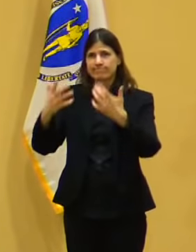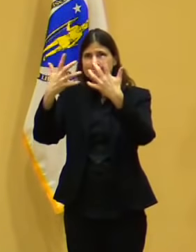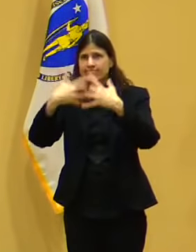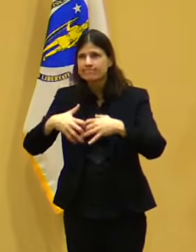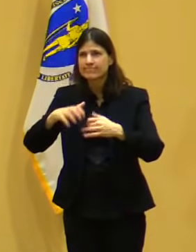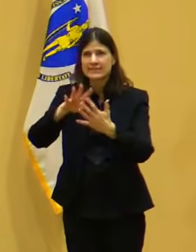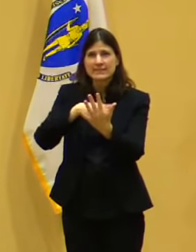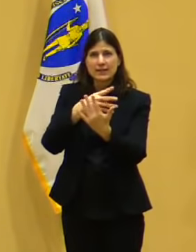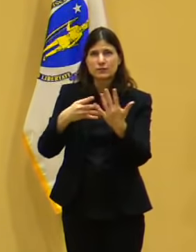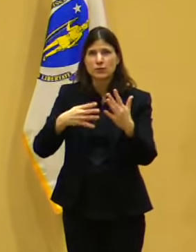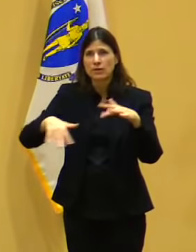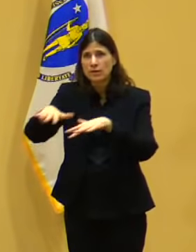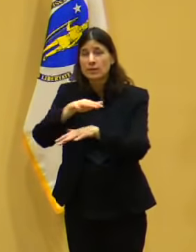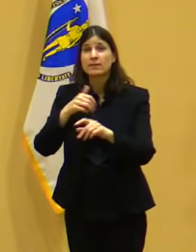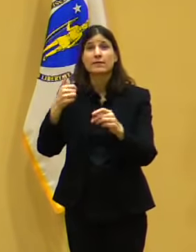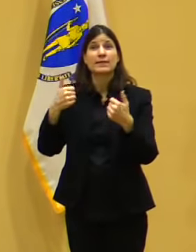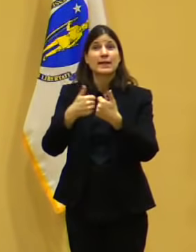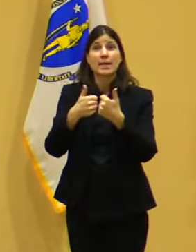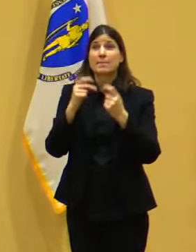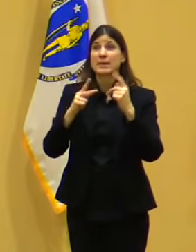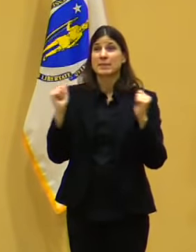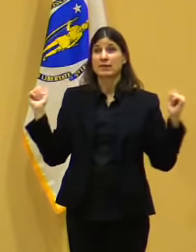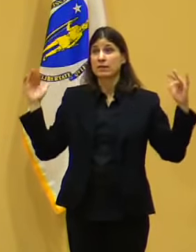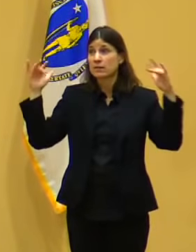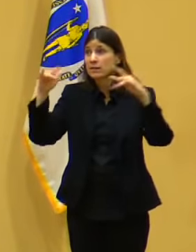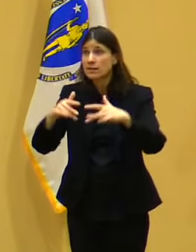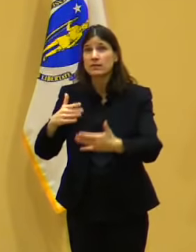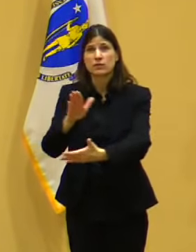Not just the games, but also the concerts and all the other events.